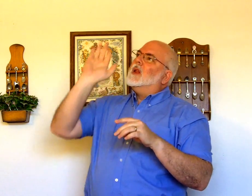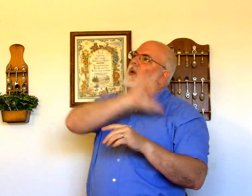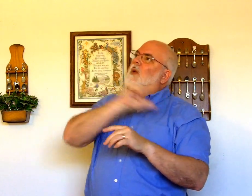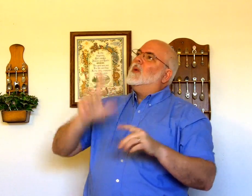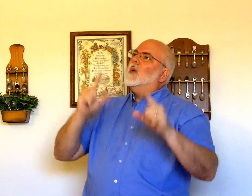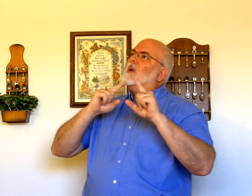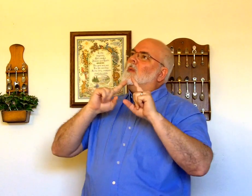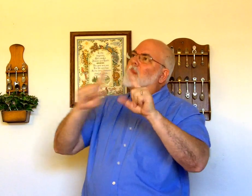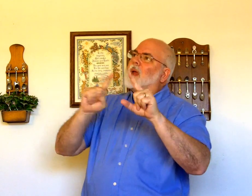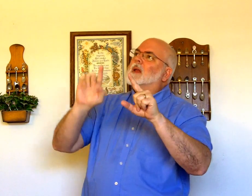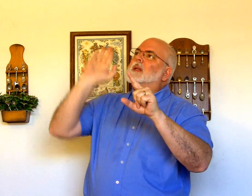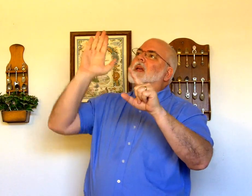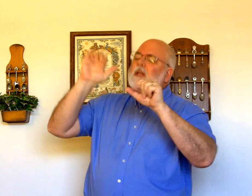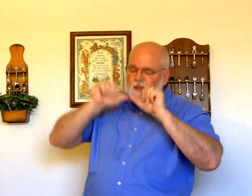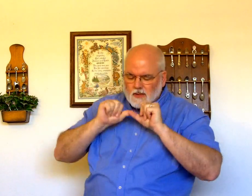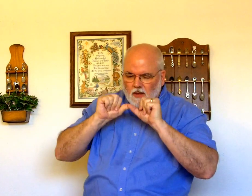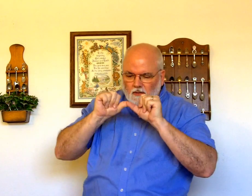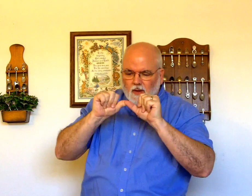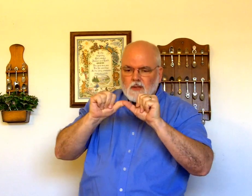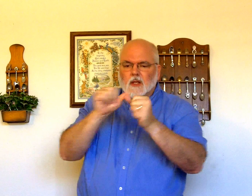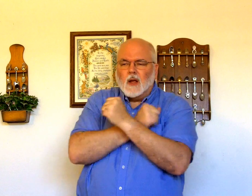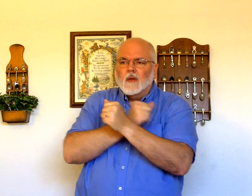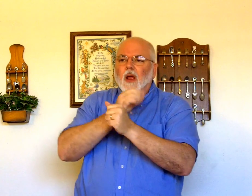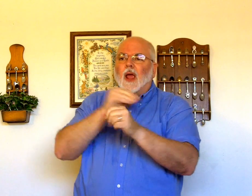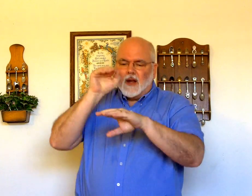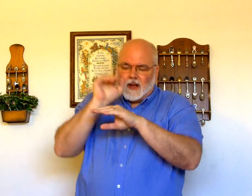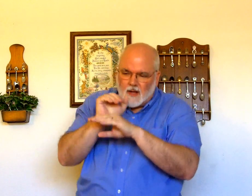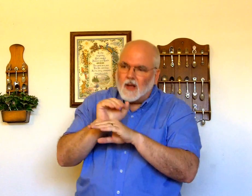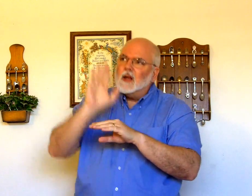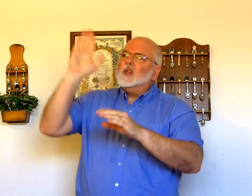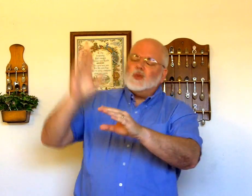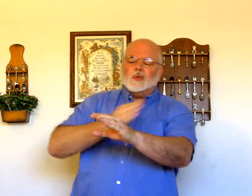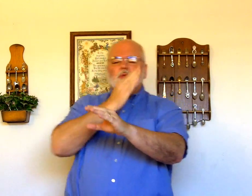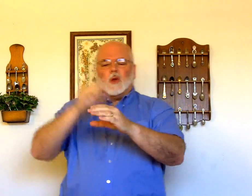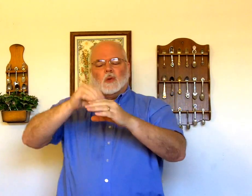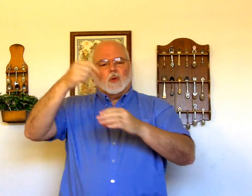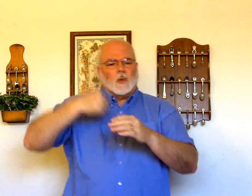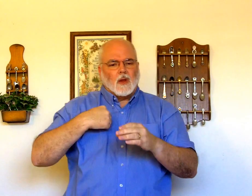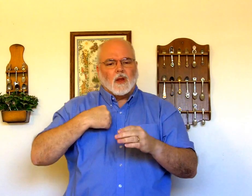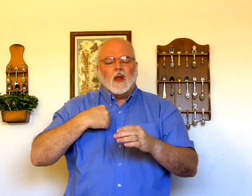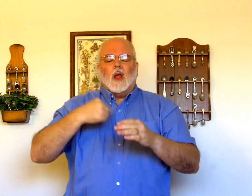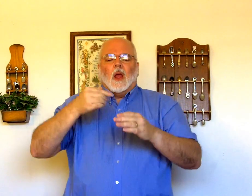and at night his song is within me, a prayer to the God of my life.